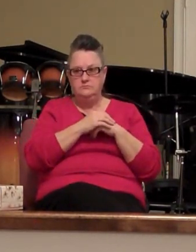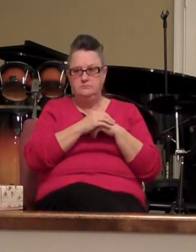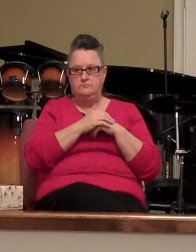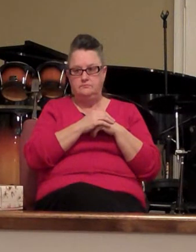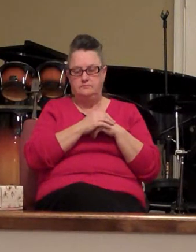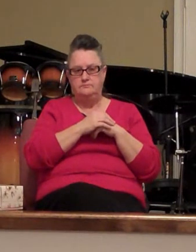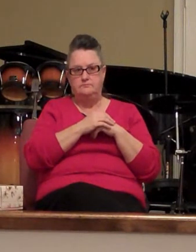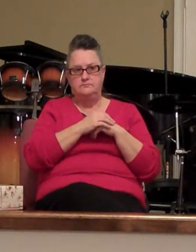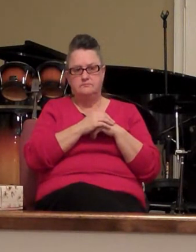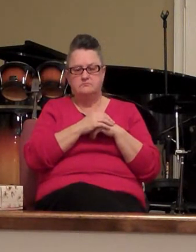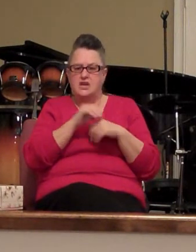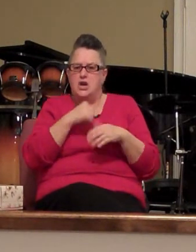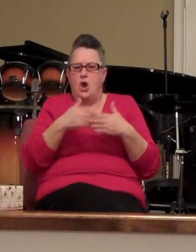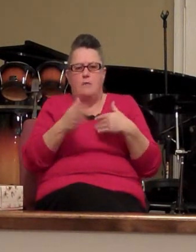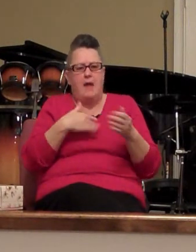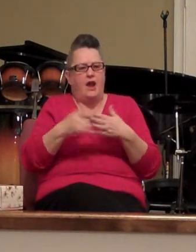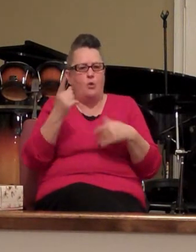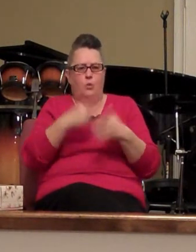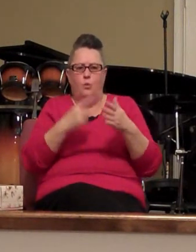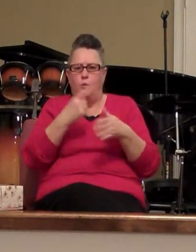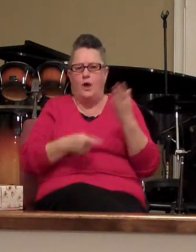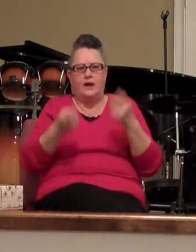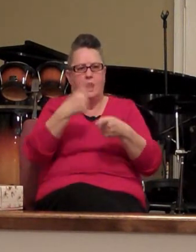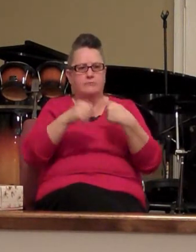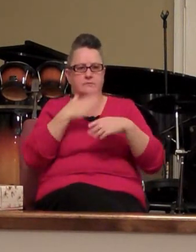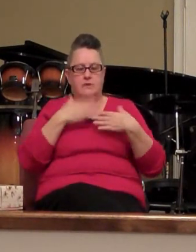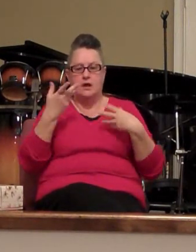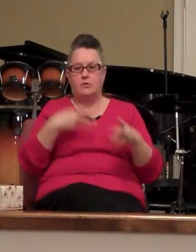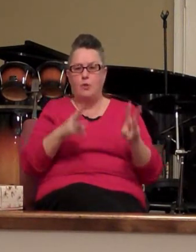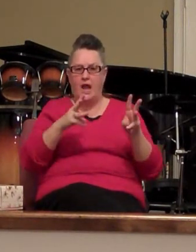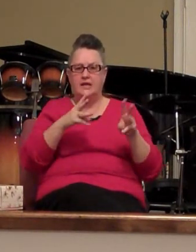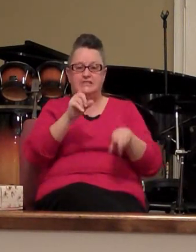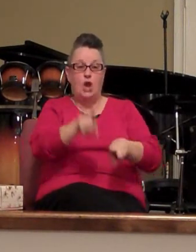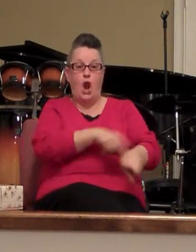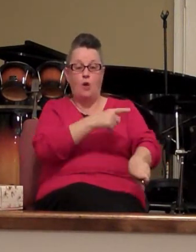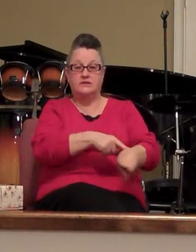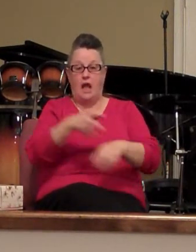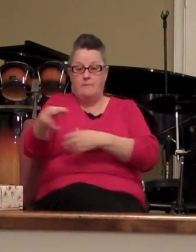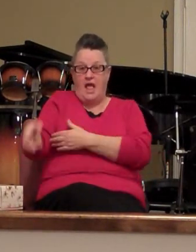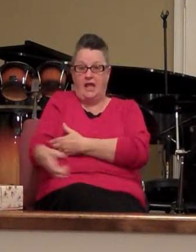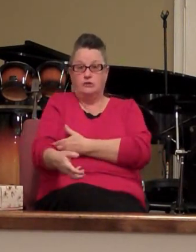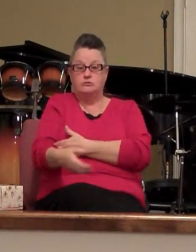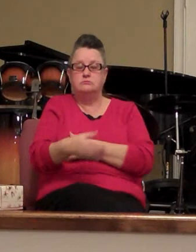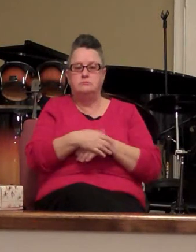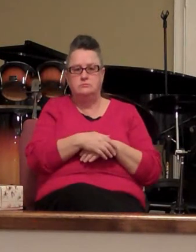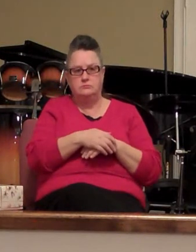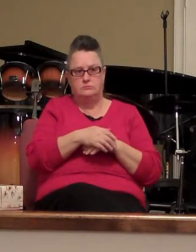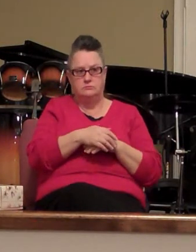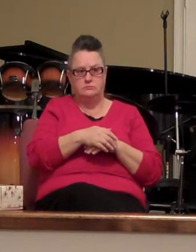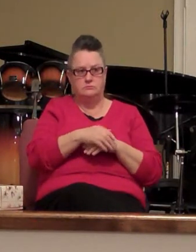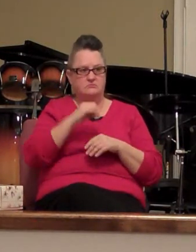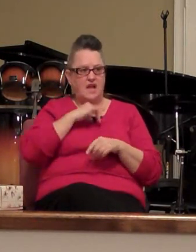no matter what comes my way as long as I'm anchored I ain't going to move